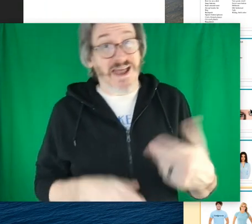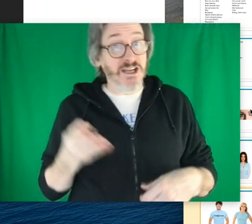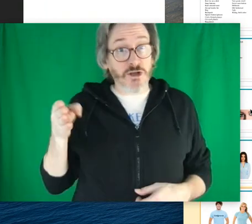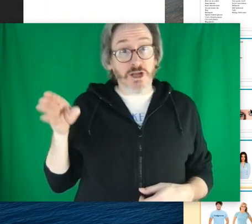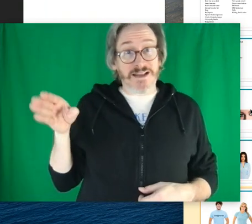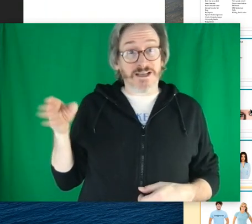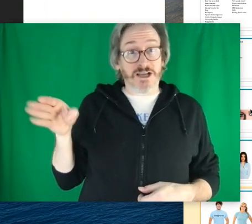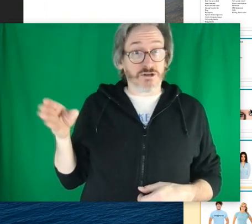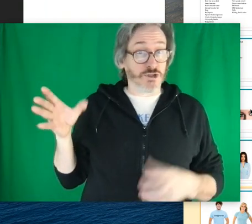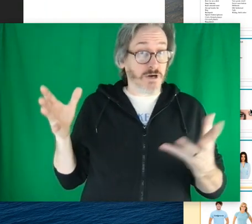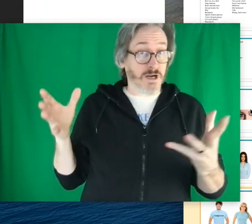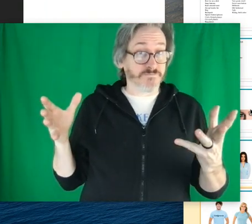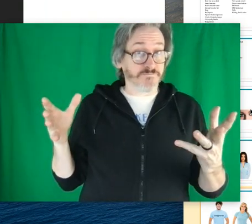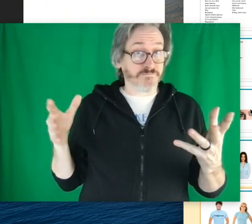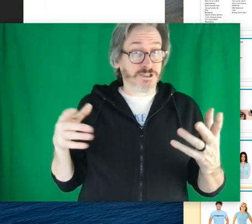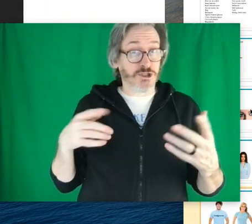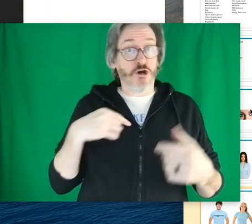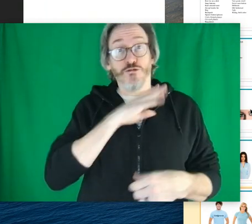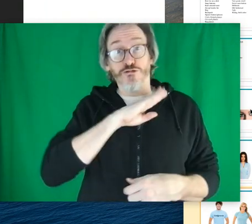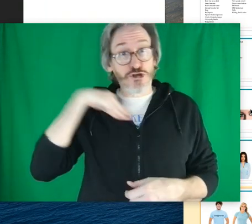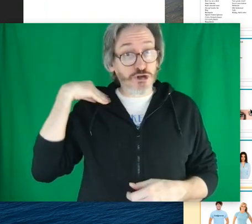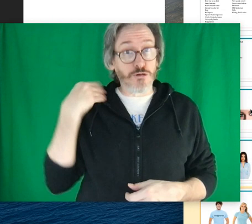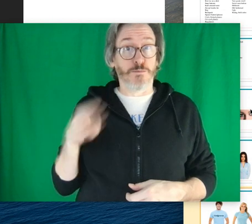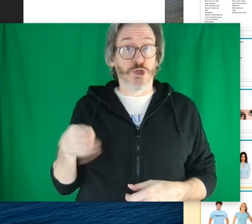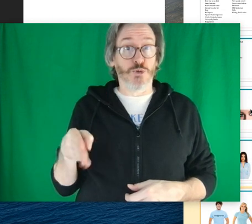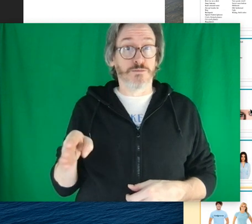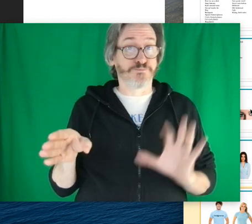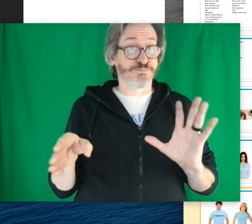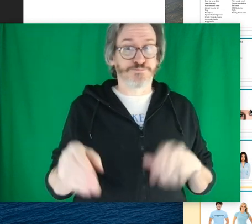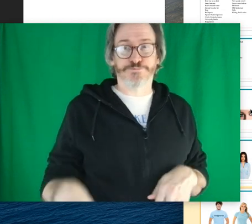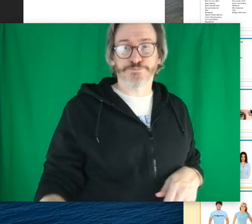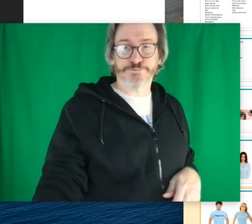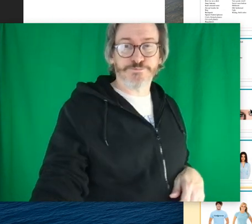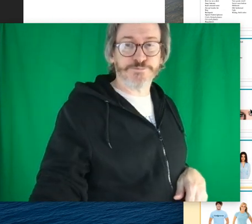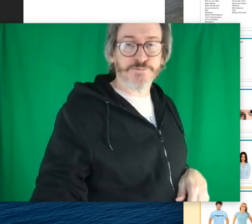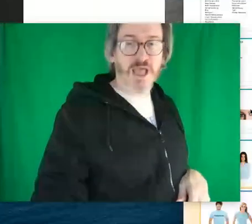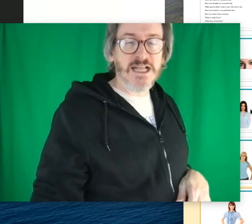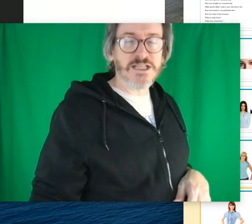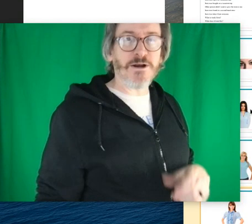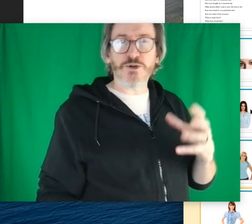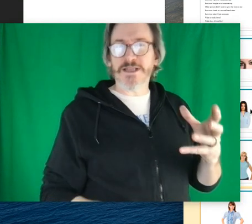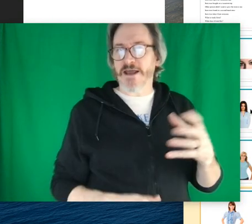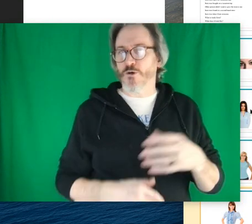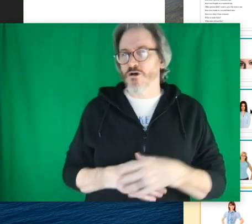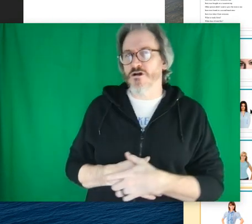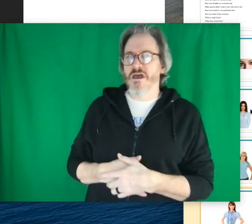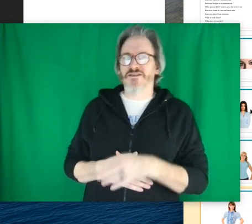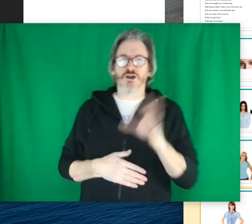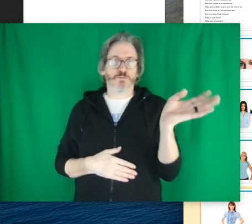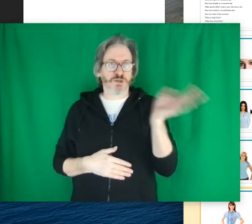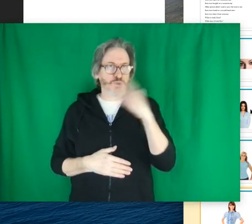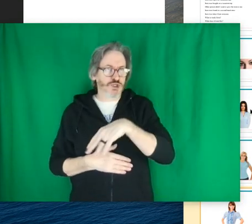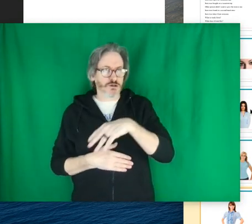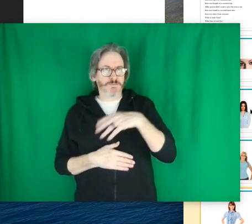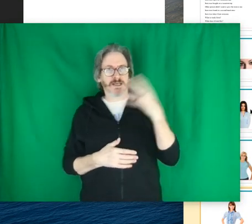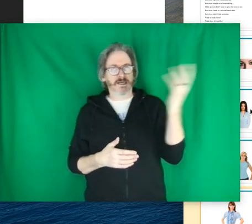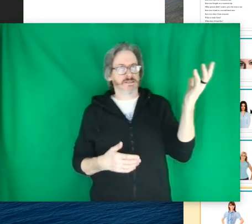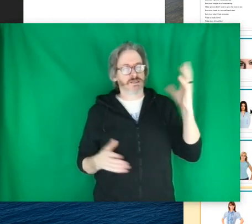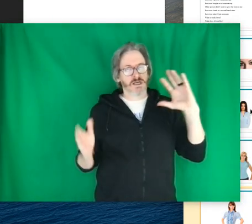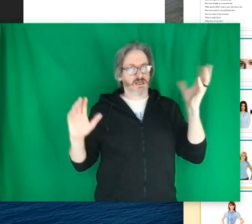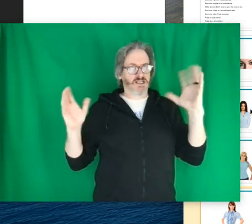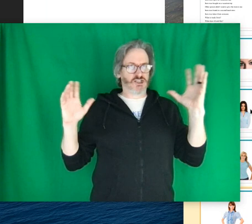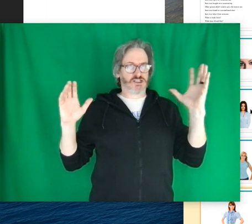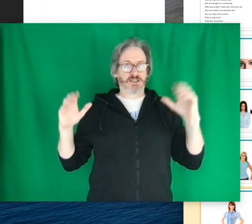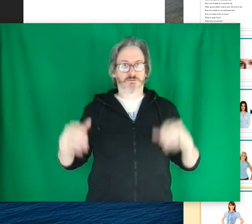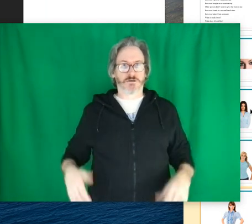And you can add the color too, right? So shirt blue. It's better to do it in that order than to do blue shirt because